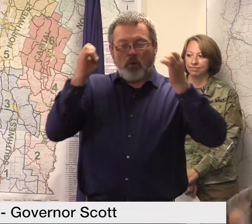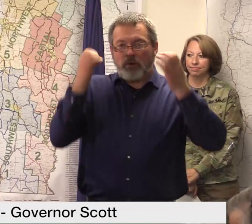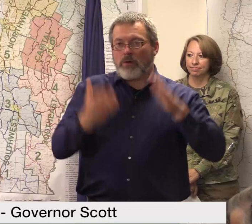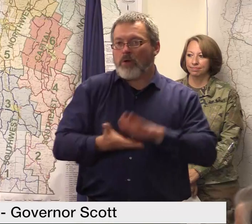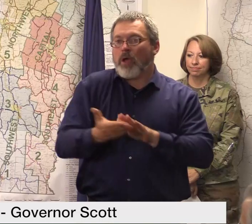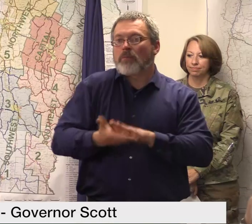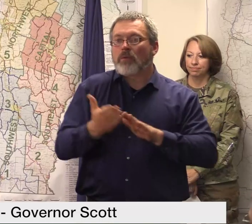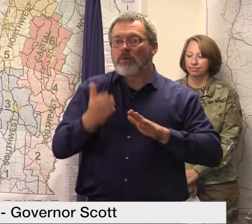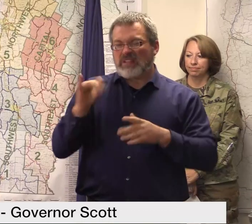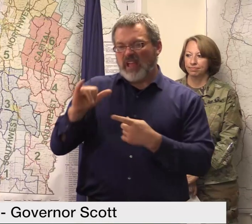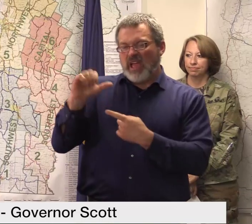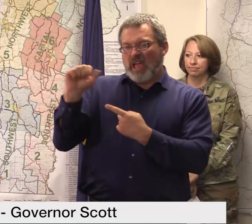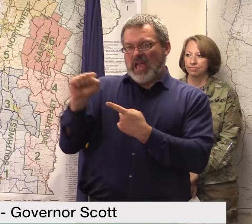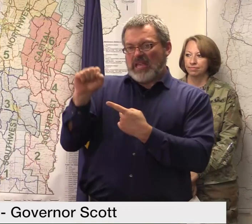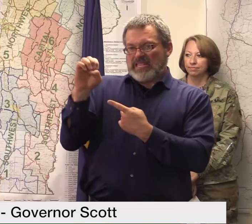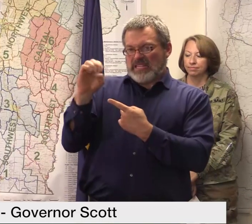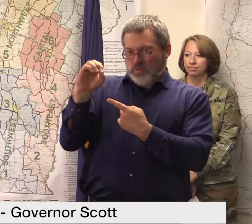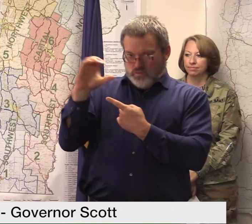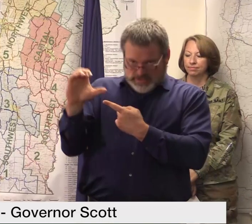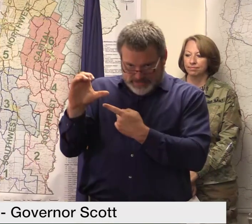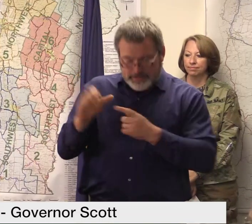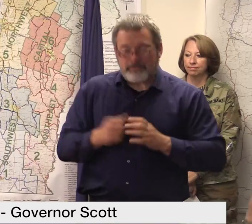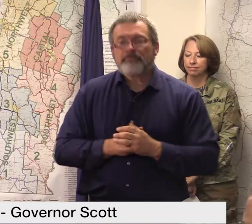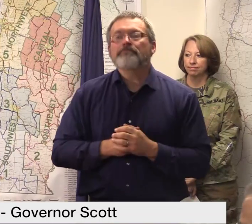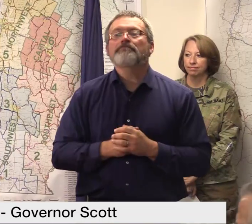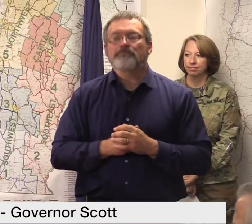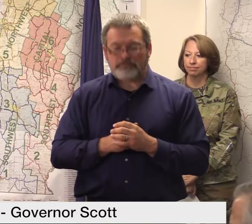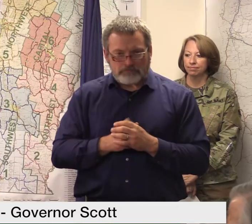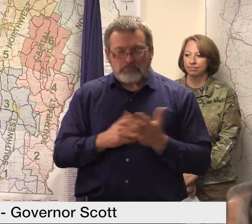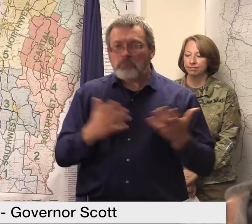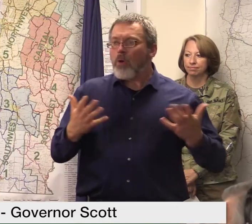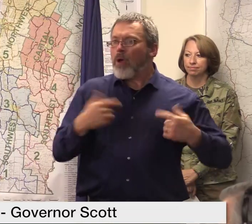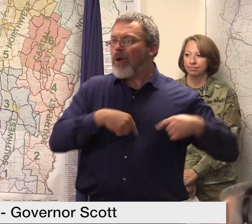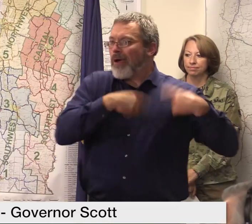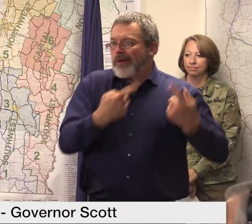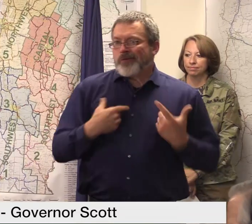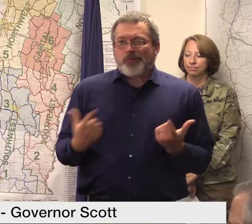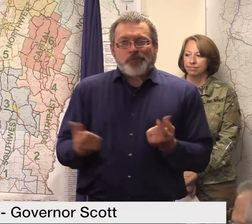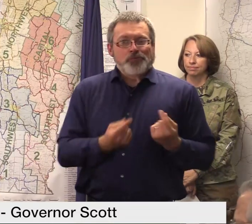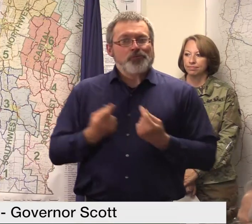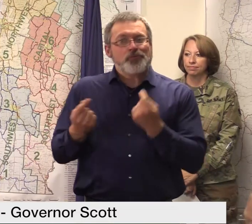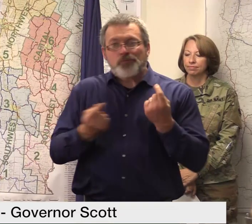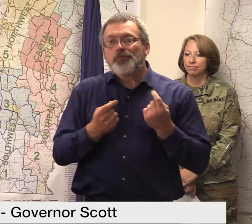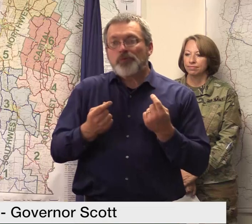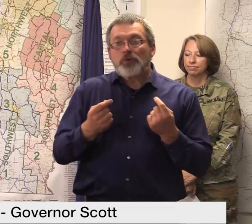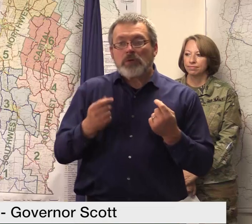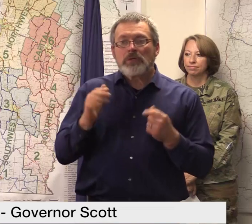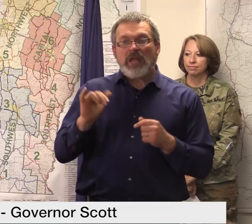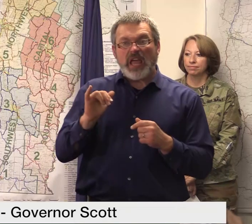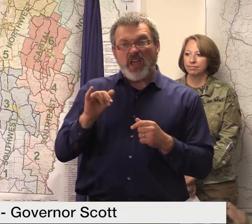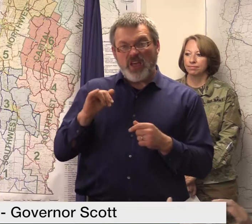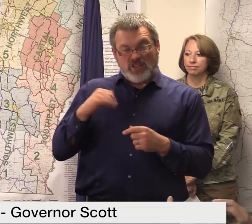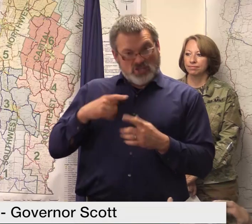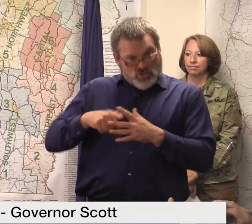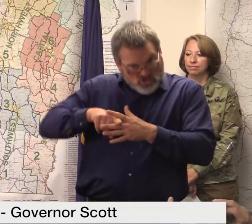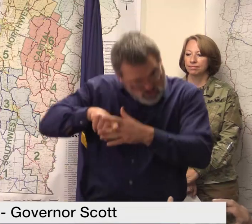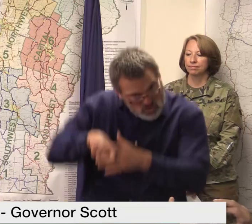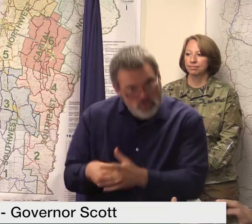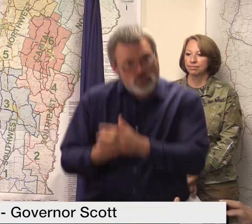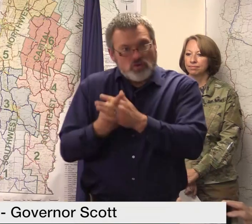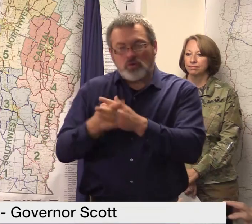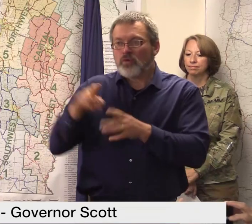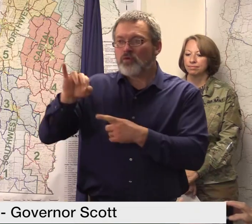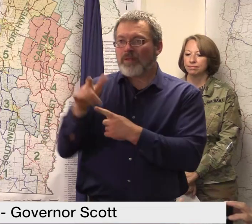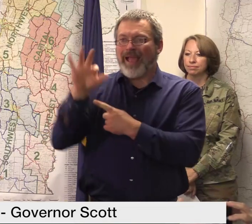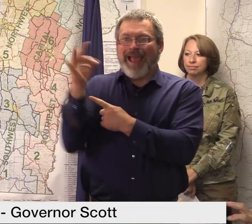SEOC the SEOC has been fully activated since July 9th at the afternoon of July 9th the SEOC